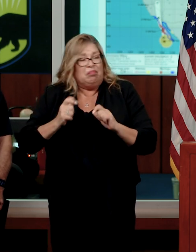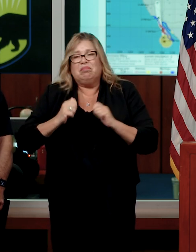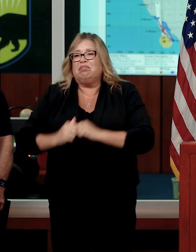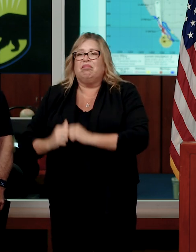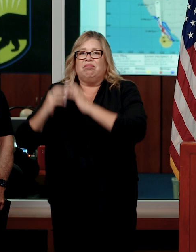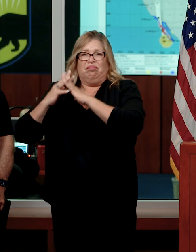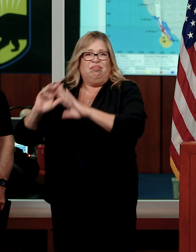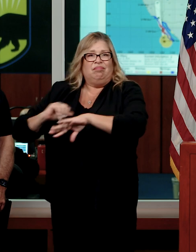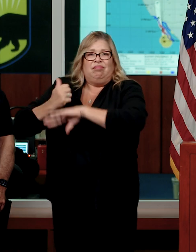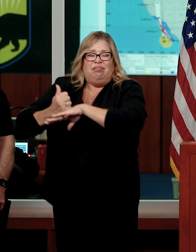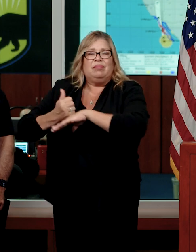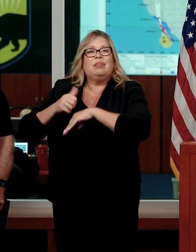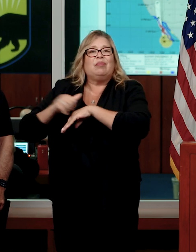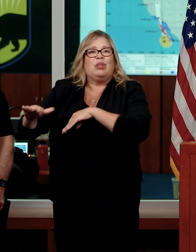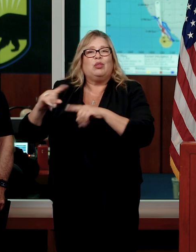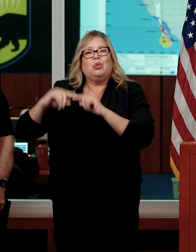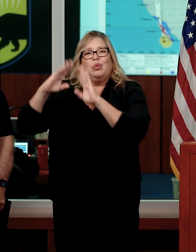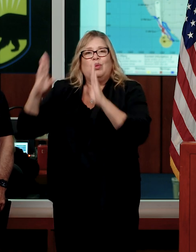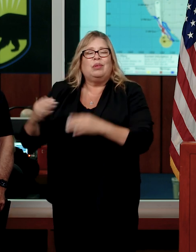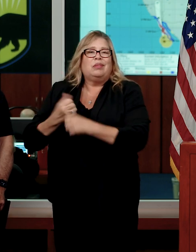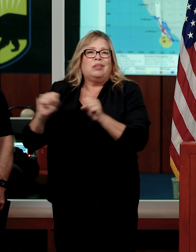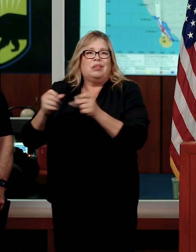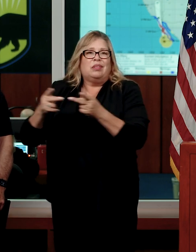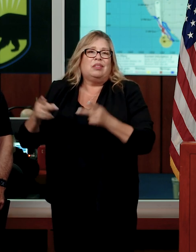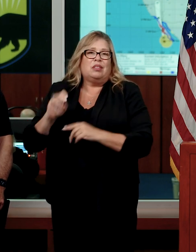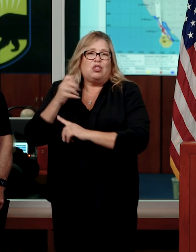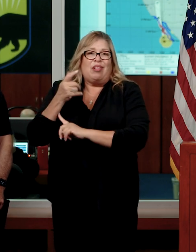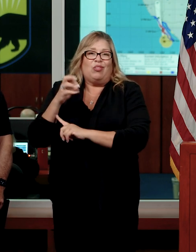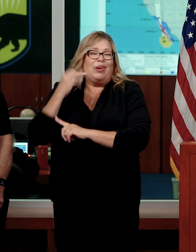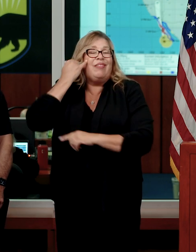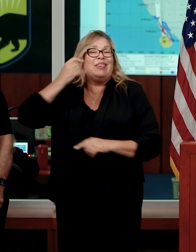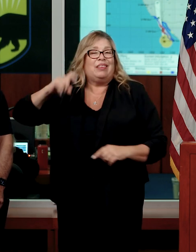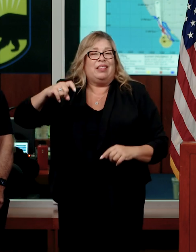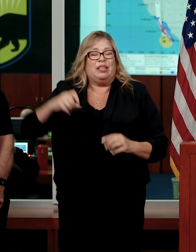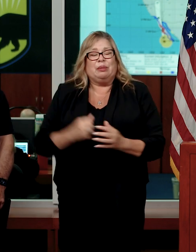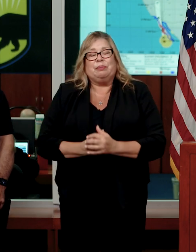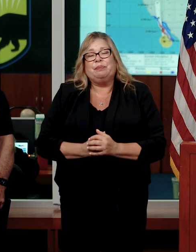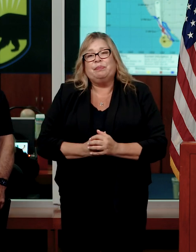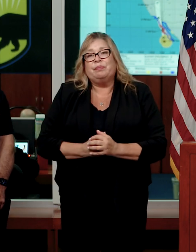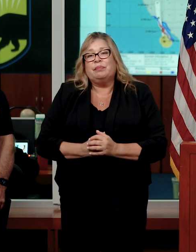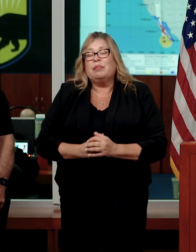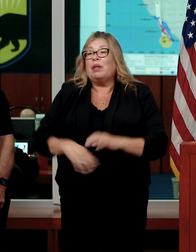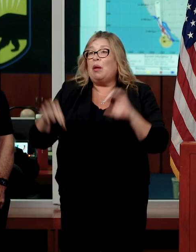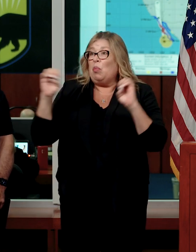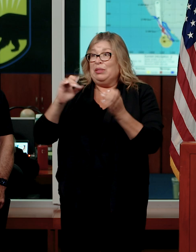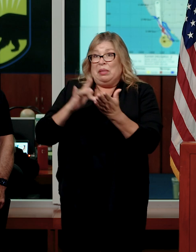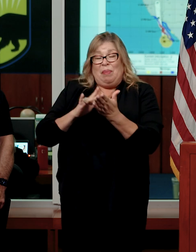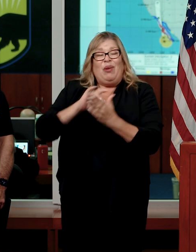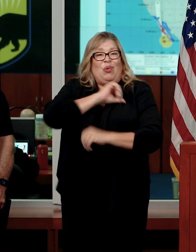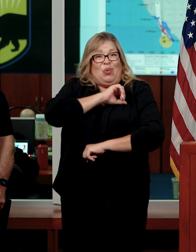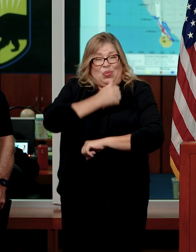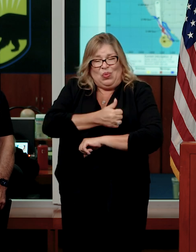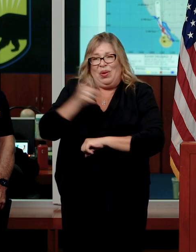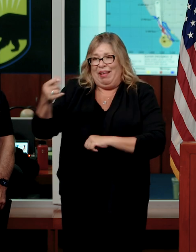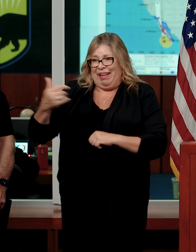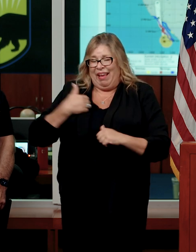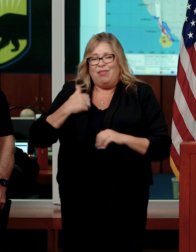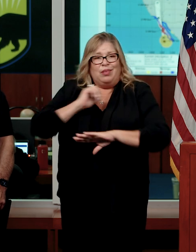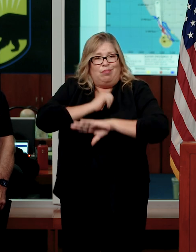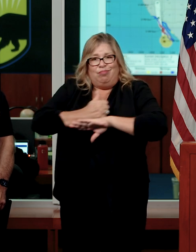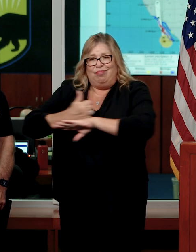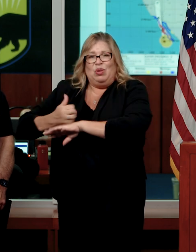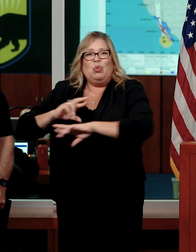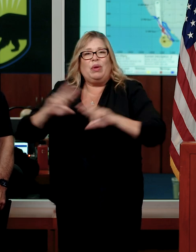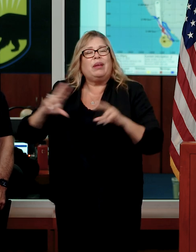with our partners as needed. And finally, Emergency Medical Service Authority has assets on standby, including a California